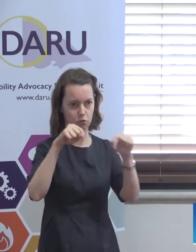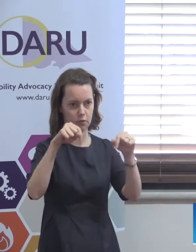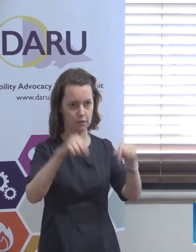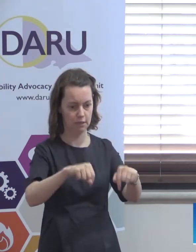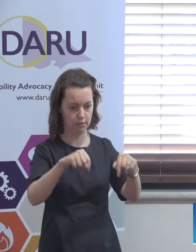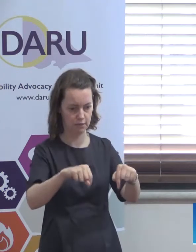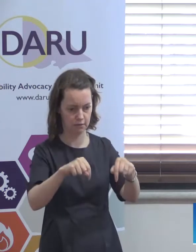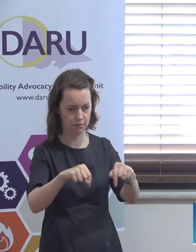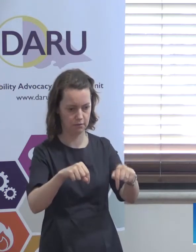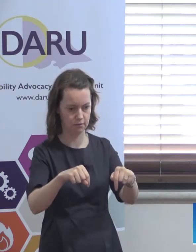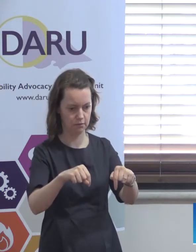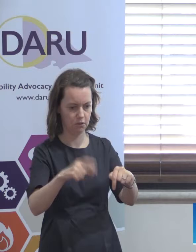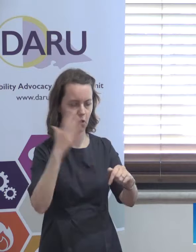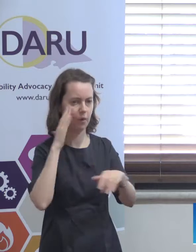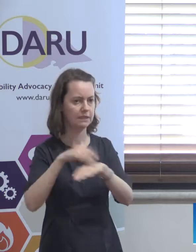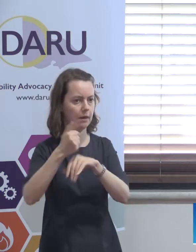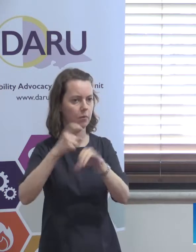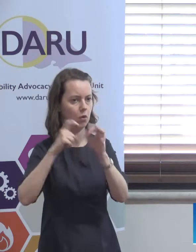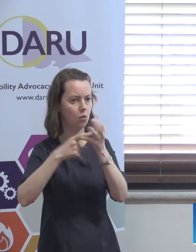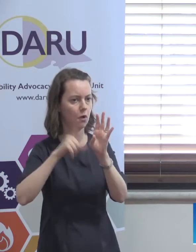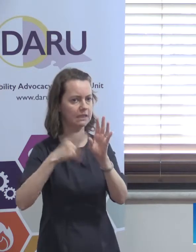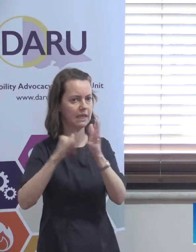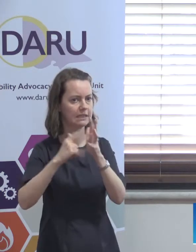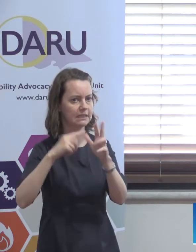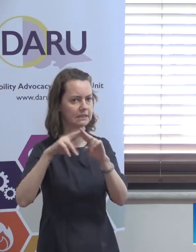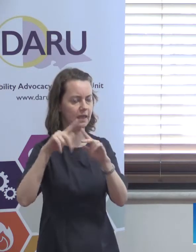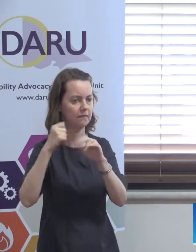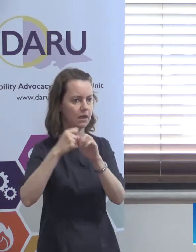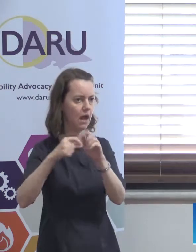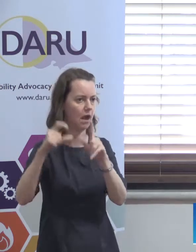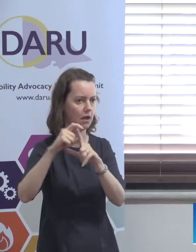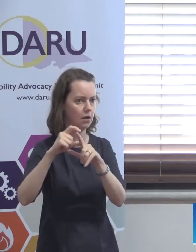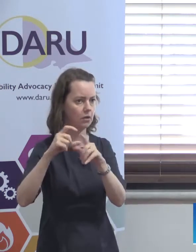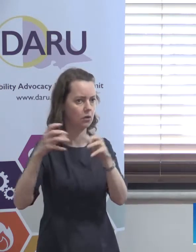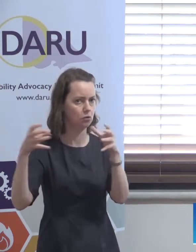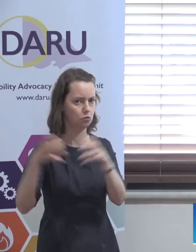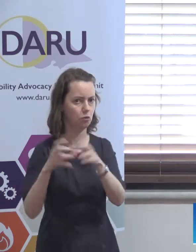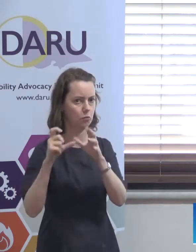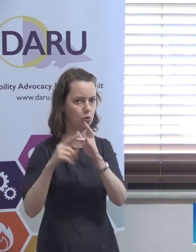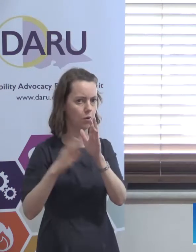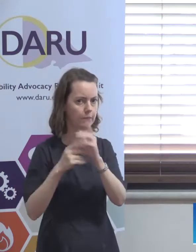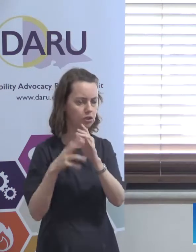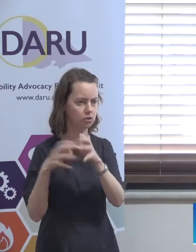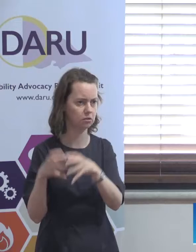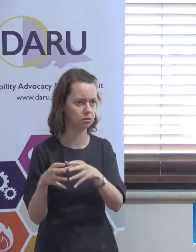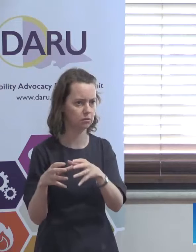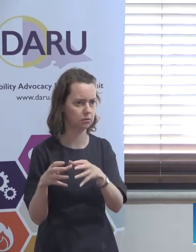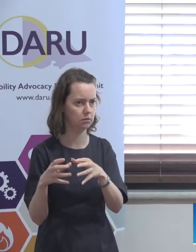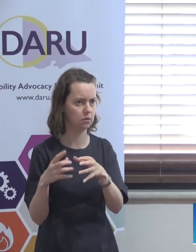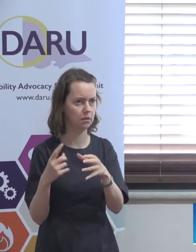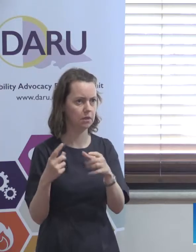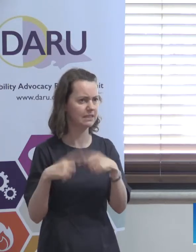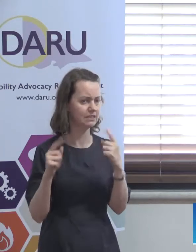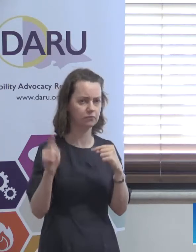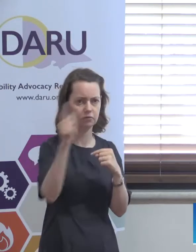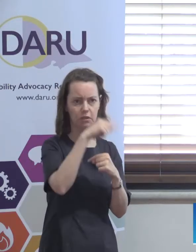Quality and Safeguarding Commission comes into place. So I'm not sure because in every state and territory the system is different. So